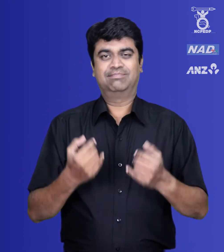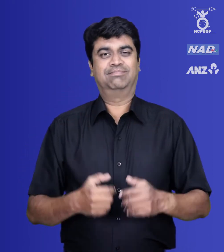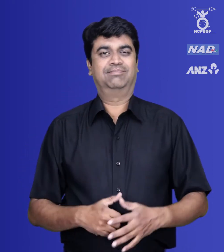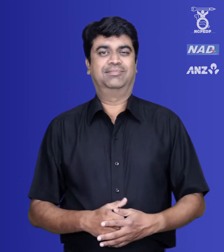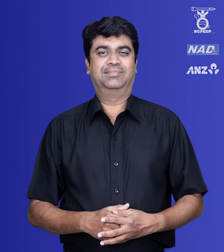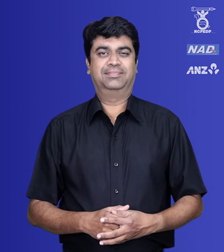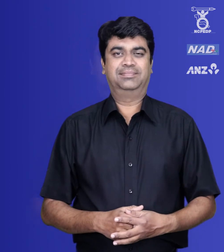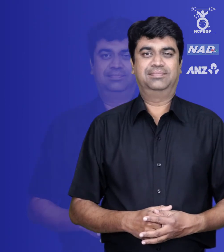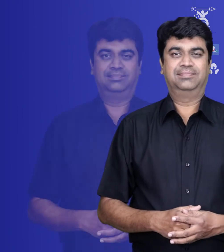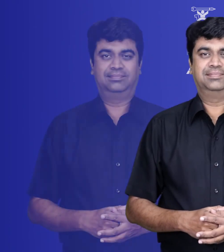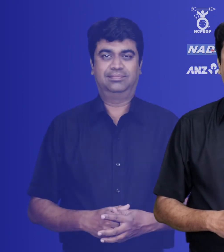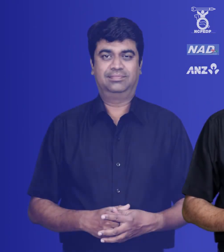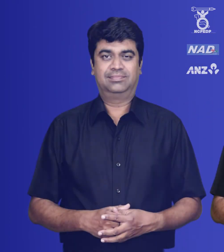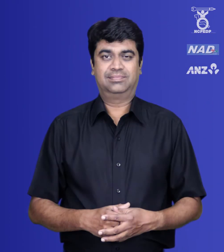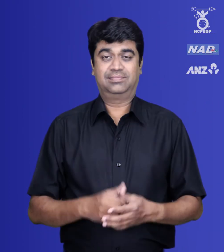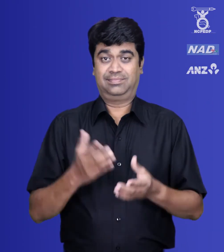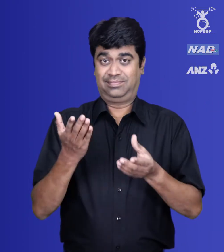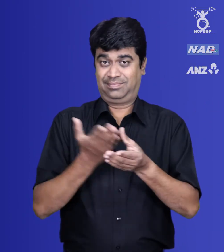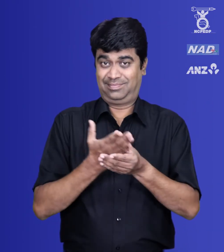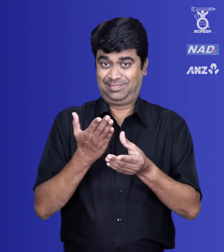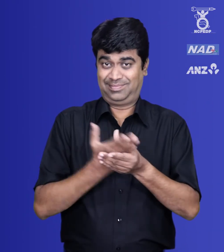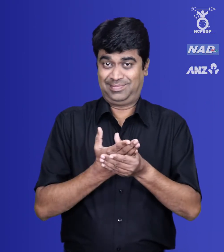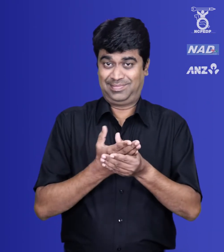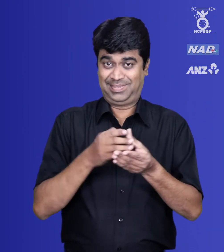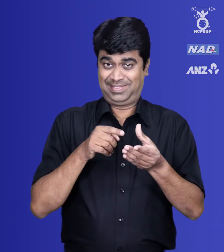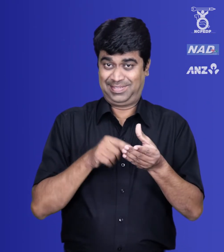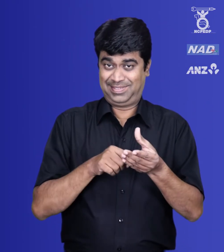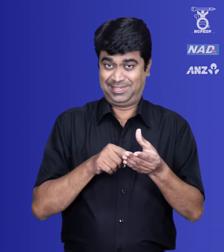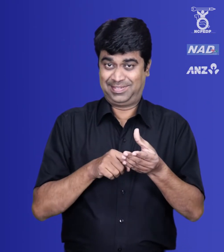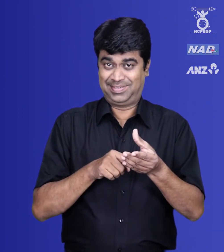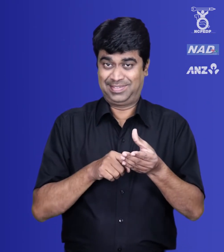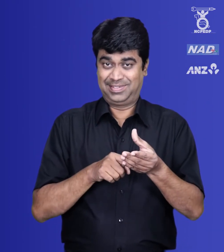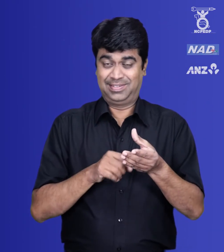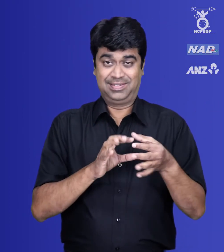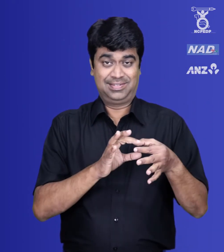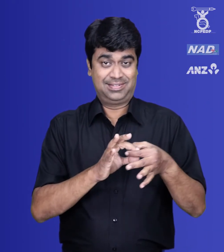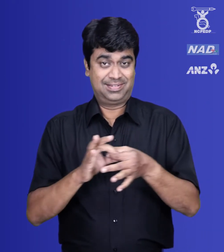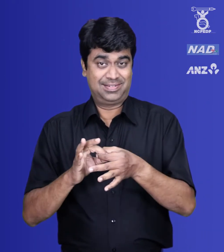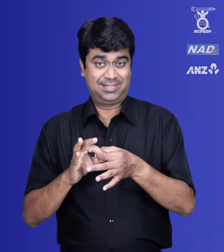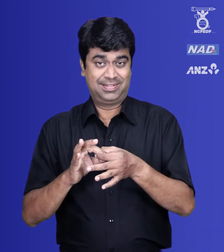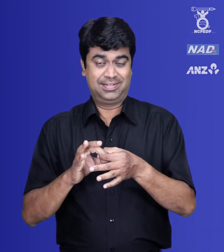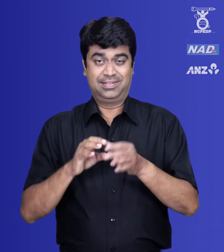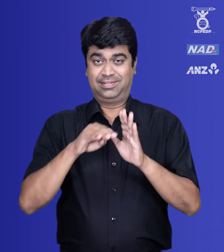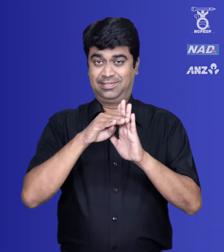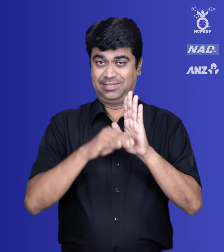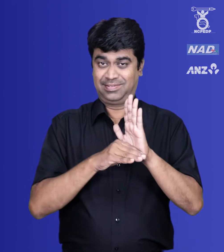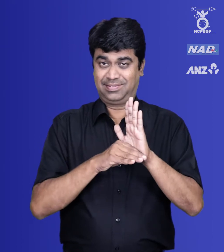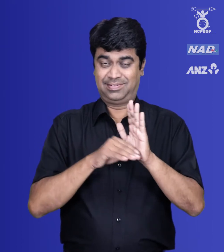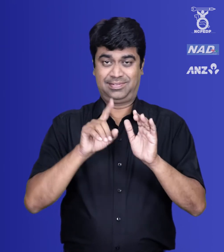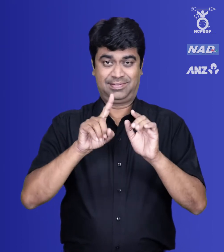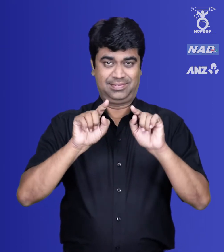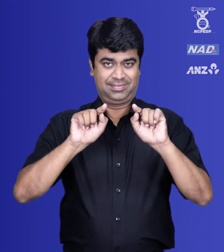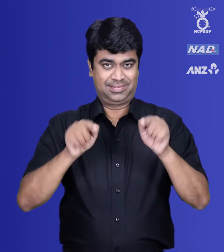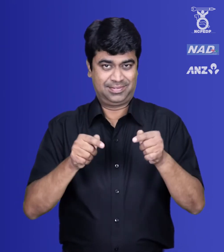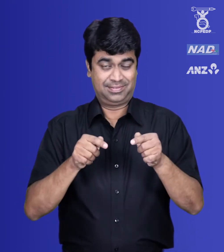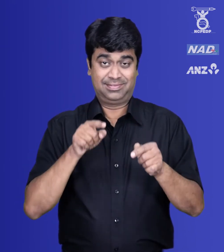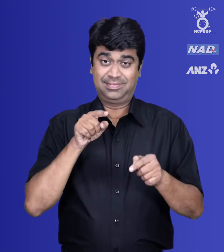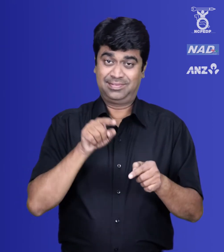– The records maintained under subsection 1 shall be open to inspection